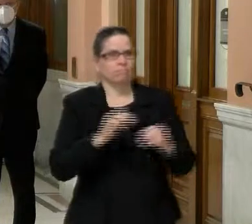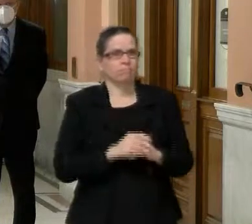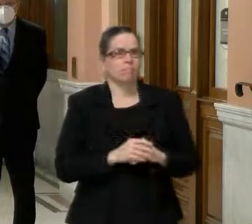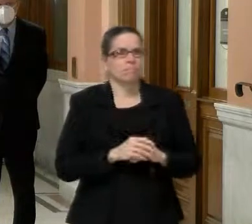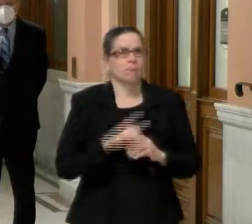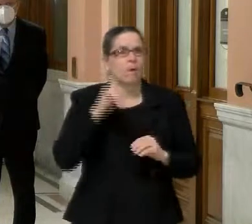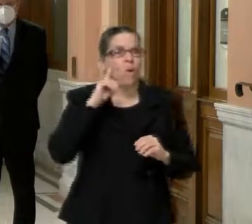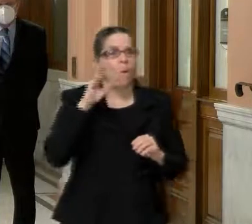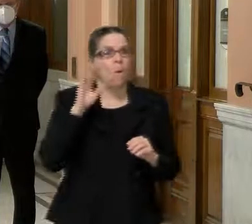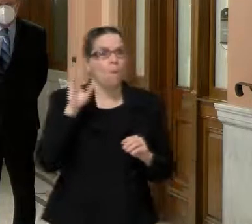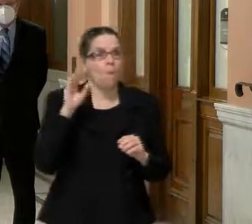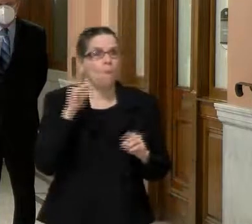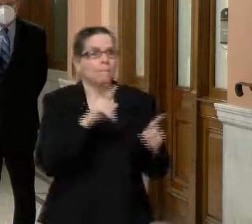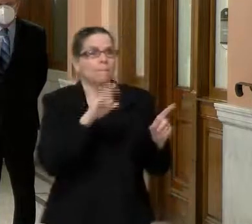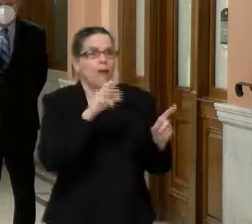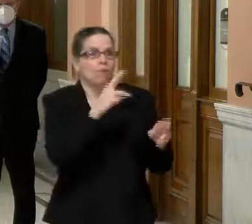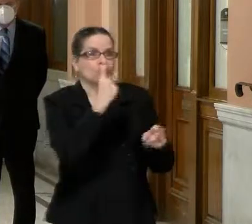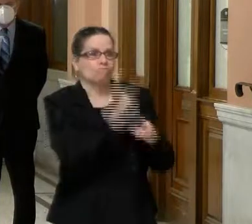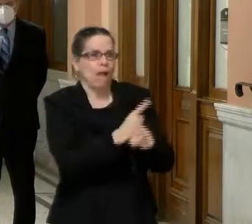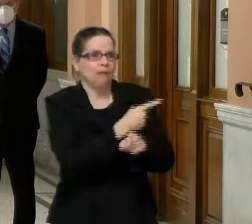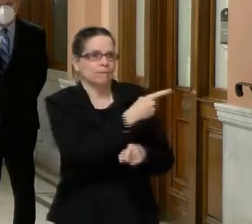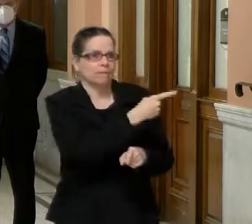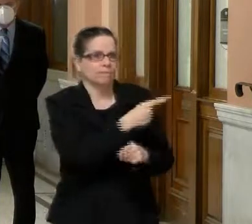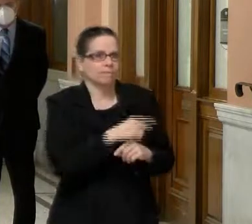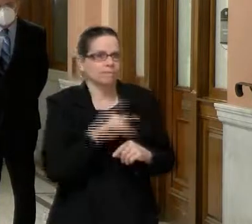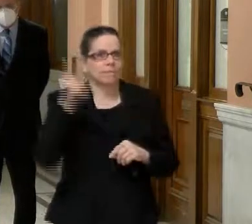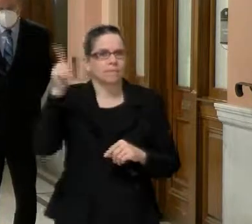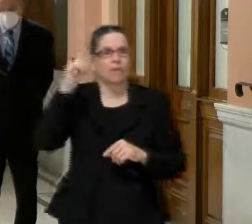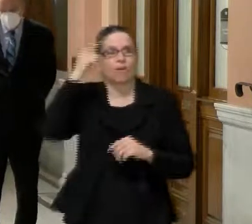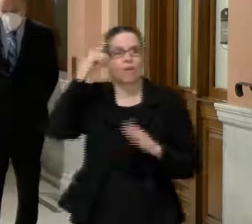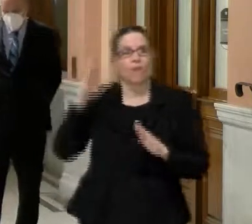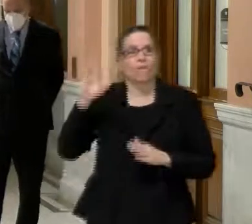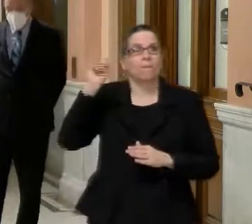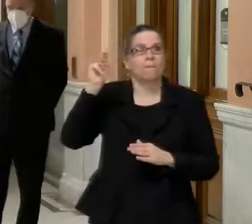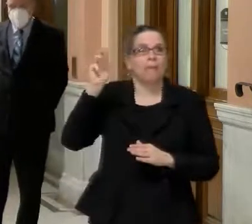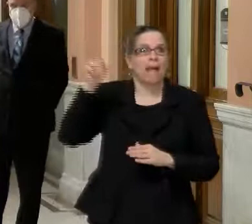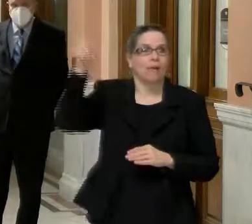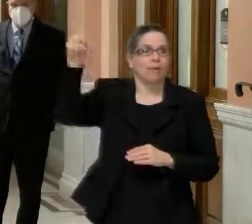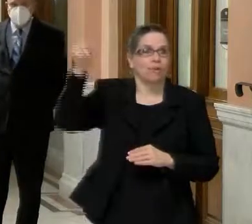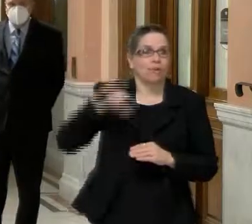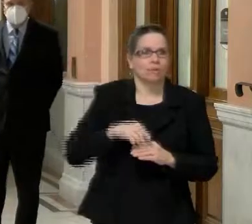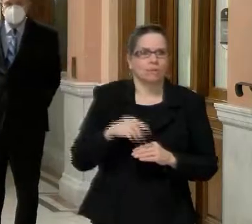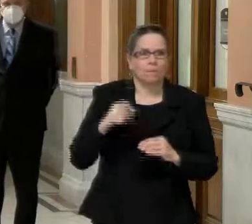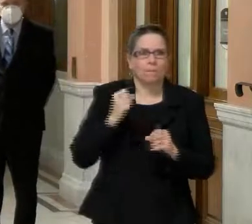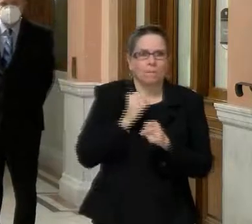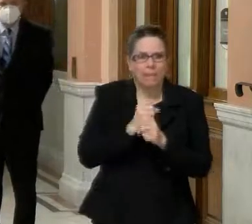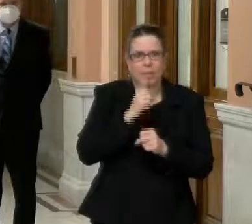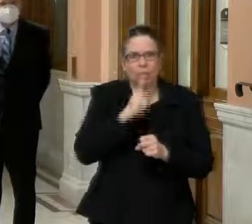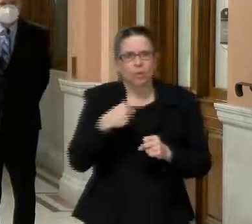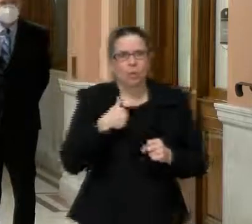will have, uh, lots of places to get lots of needles and lots of arms. All right. Thank you. Appreciate it.